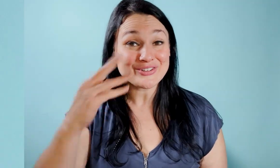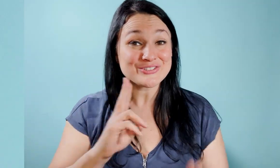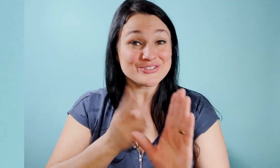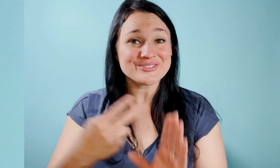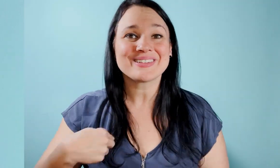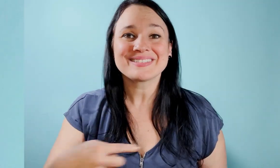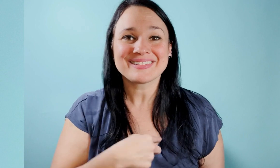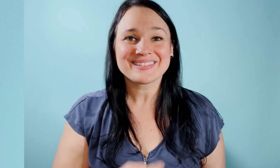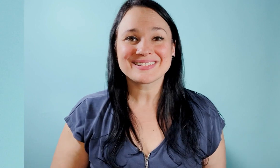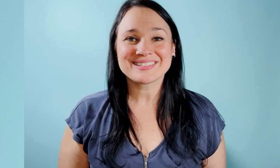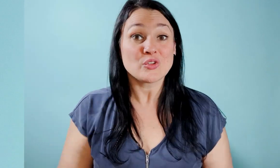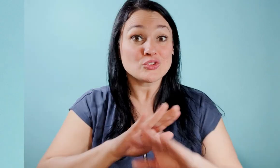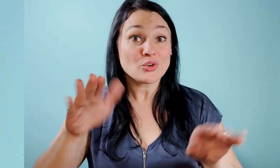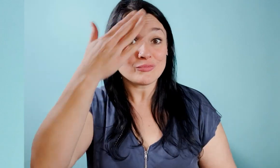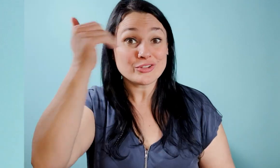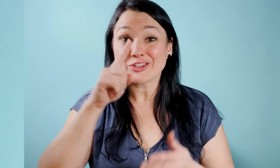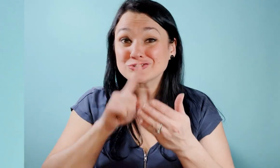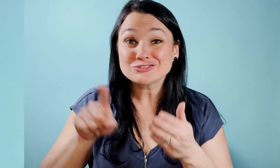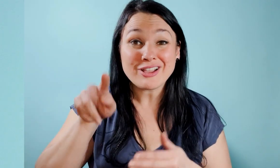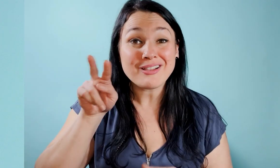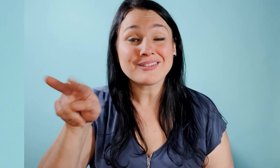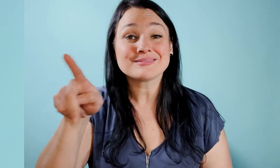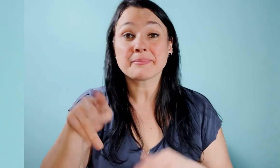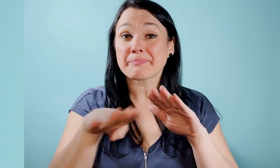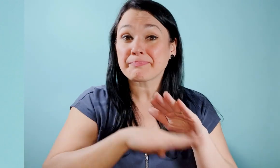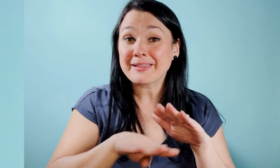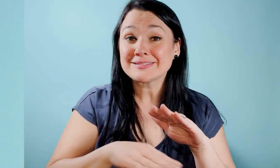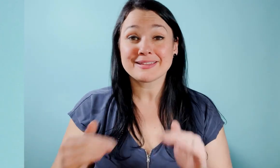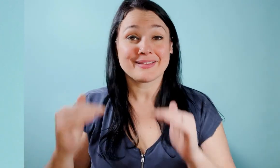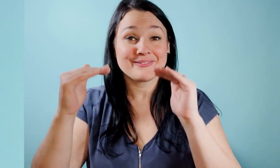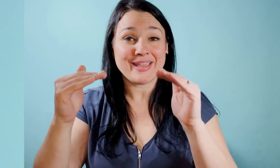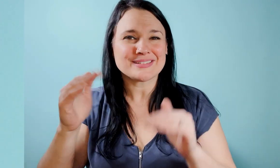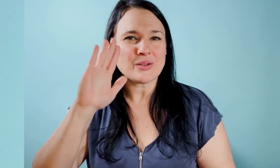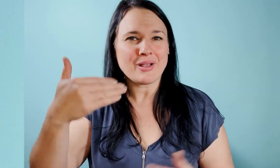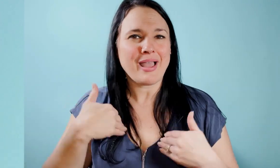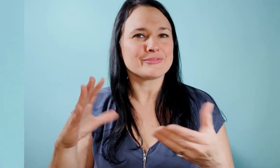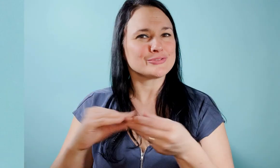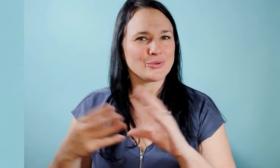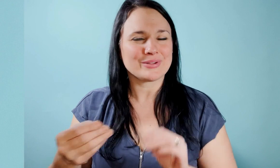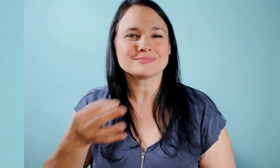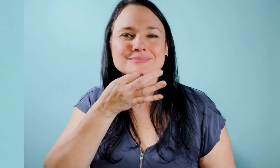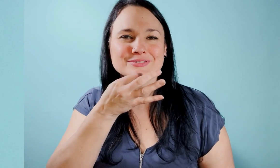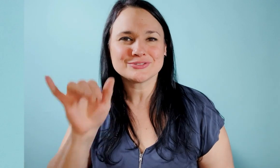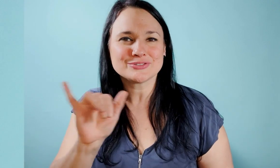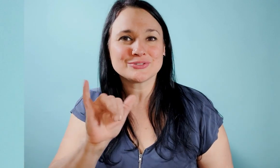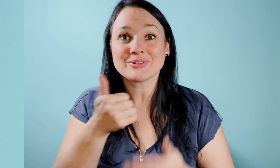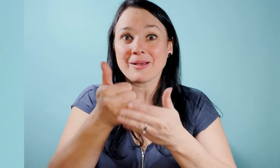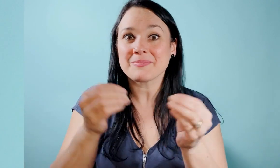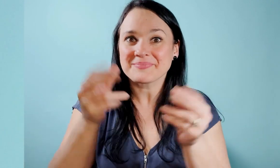thank you so much for joining us now don't forget to check out and look out the basic or advanced levels and and I'll be having